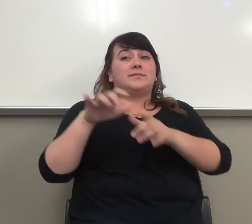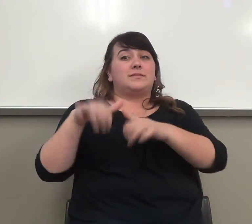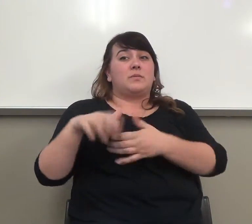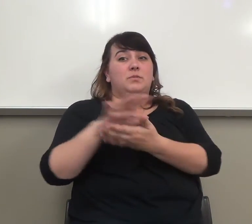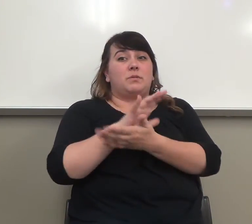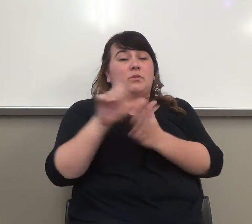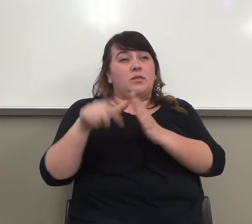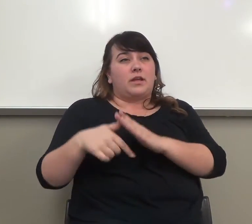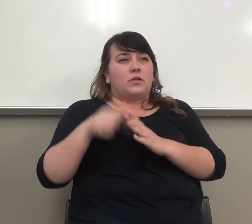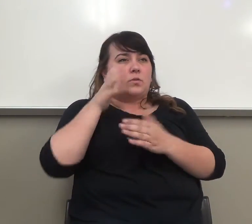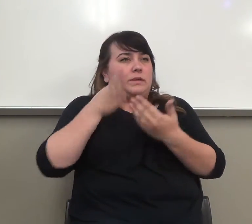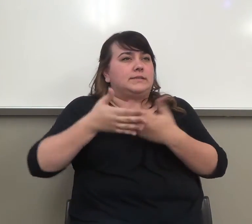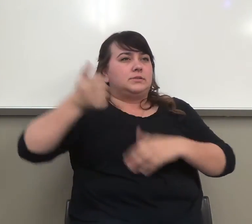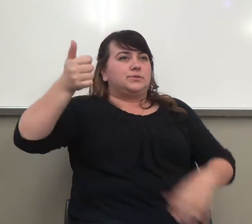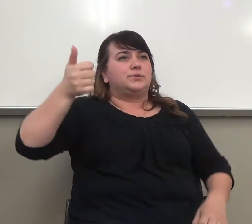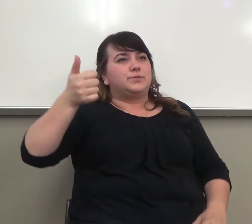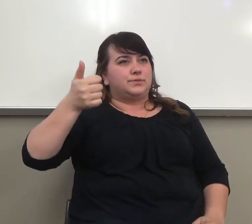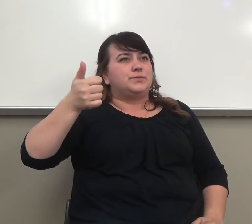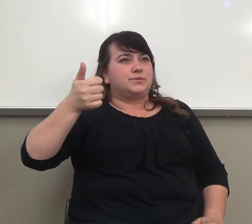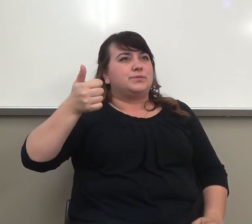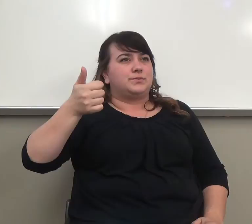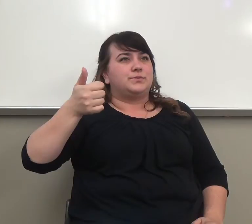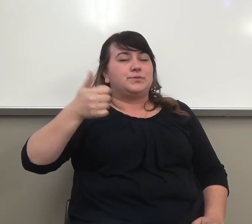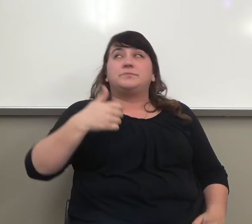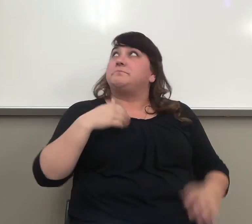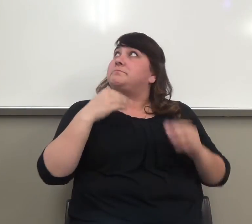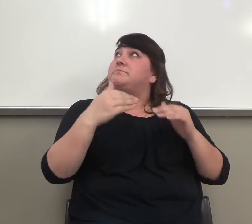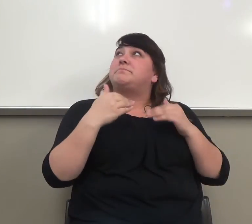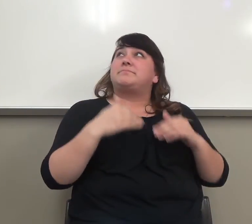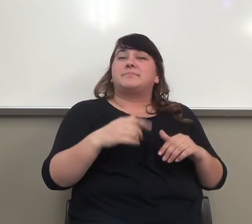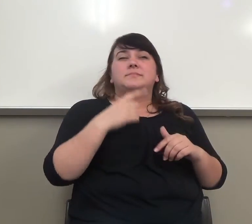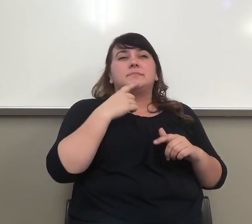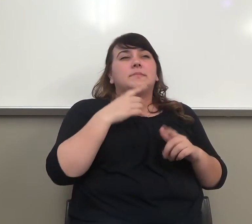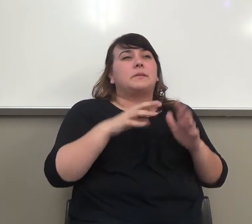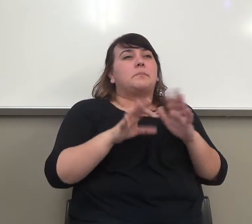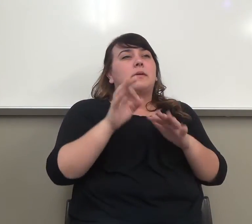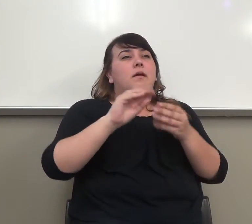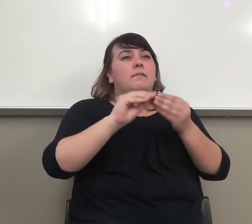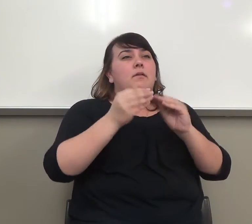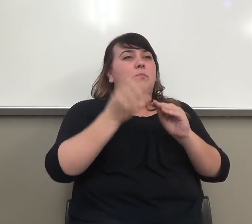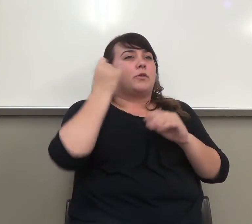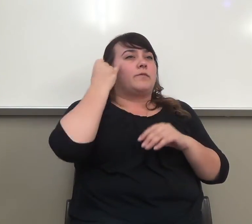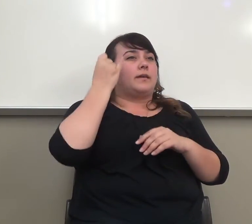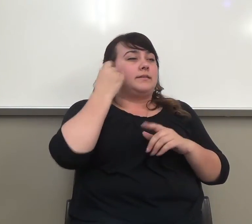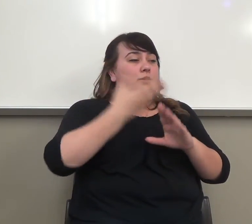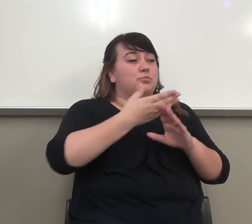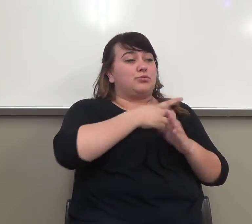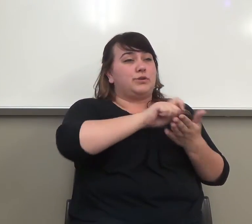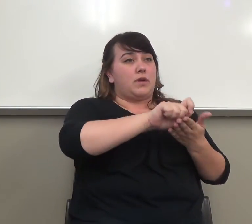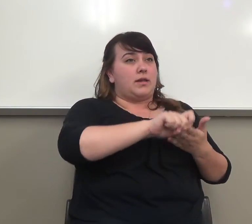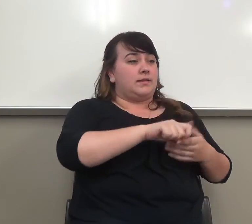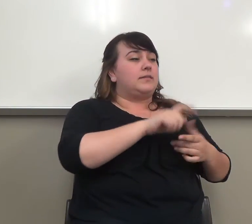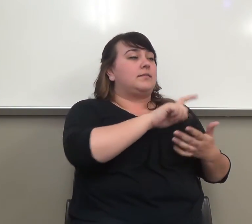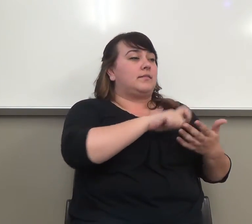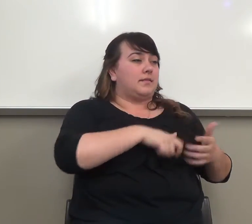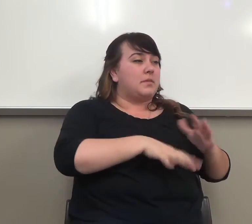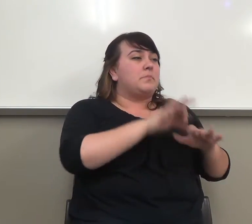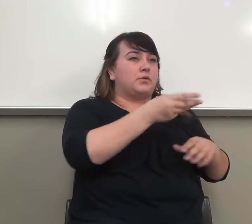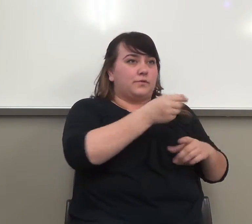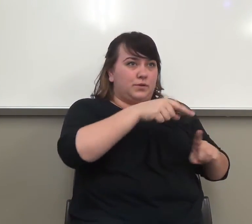Now, select the number of the ideas you came up with in your pre-writing to use as supporting details. So,